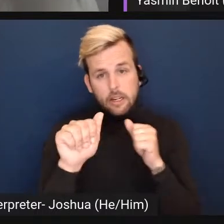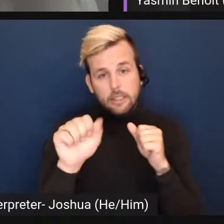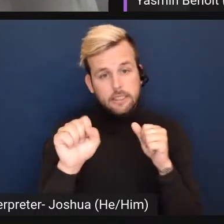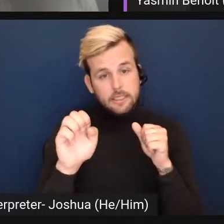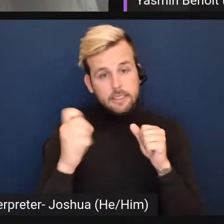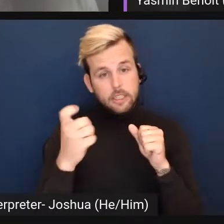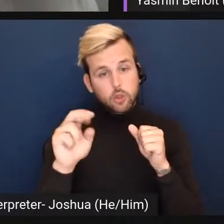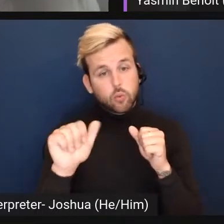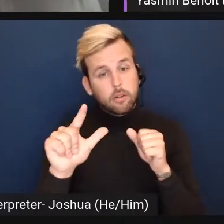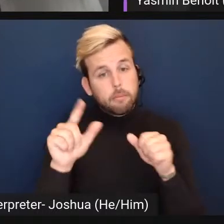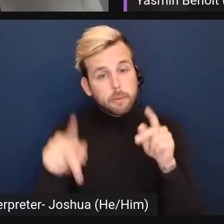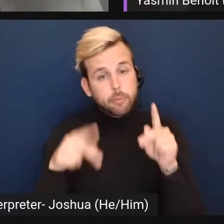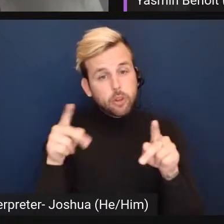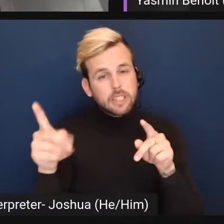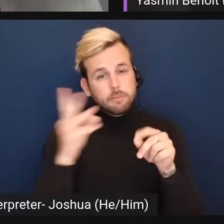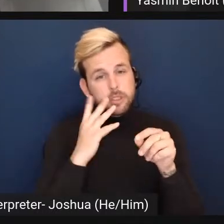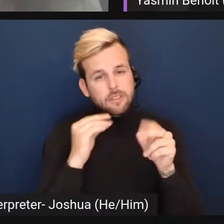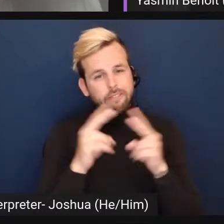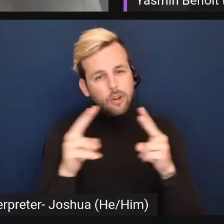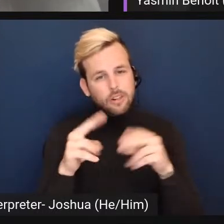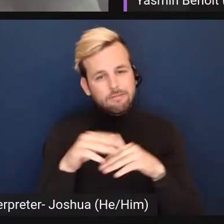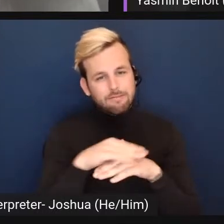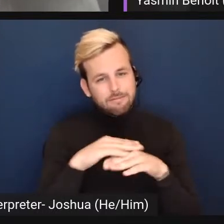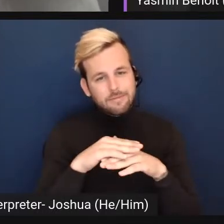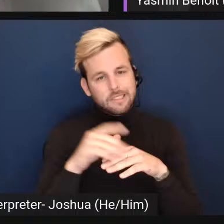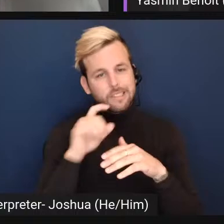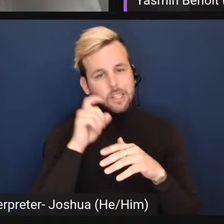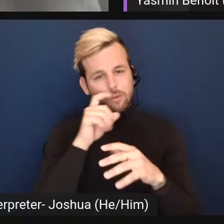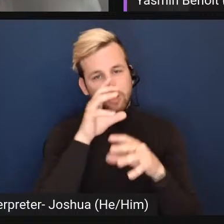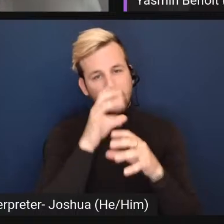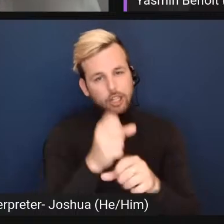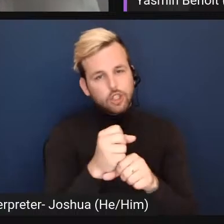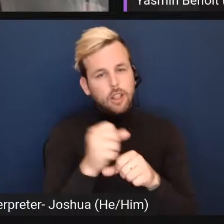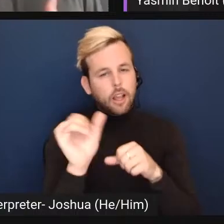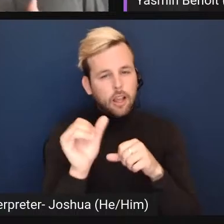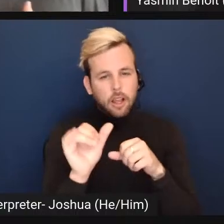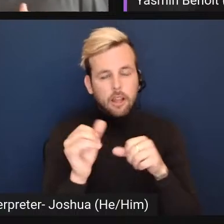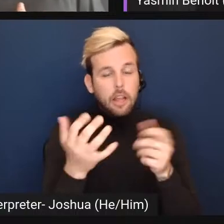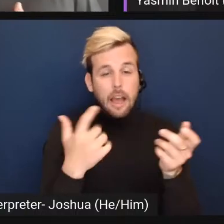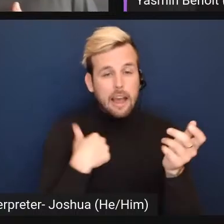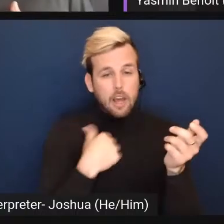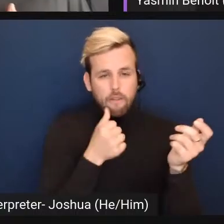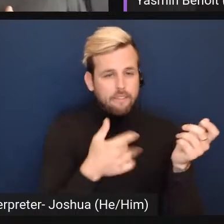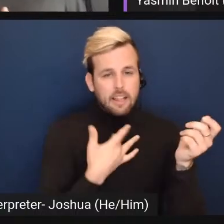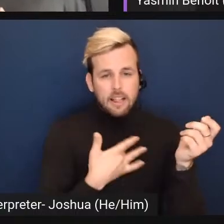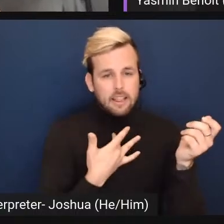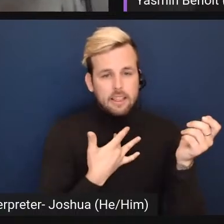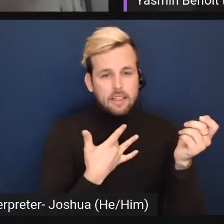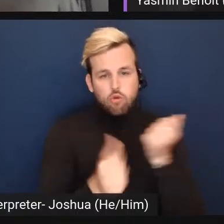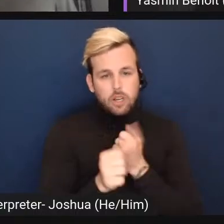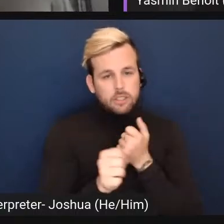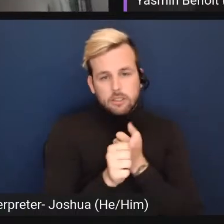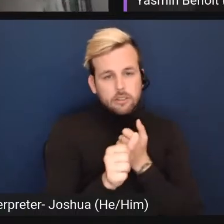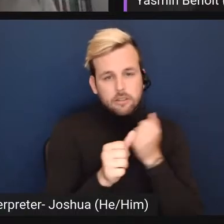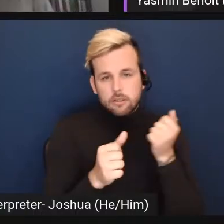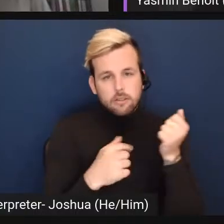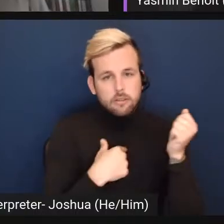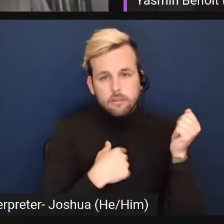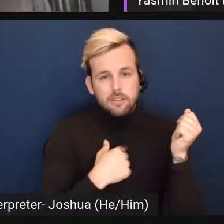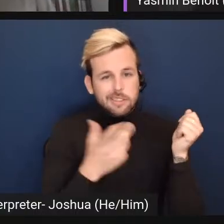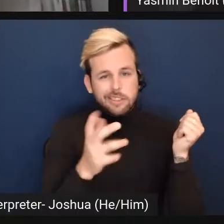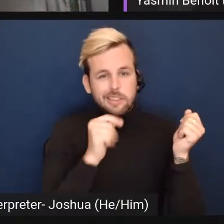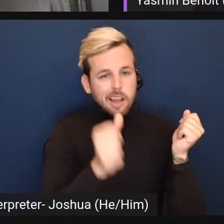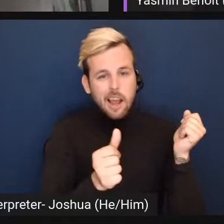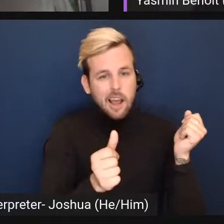people who have experienced very small amounts of sexual attraction like i don't feel threatened it's not